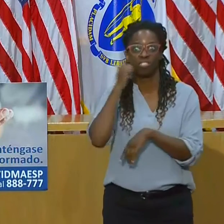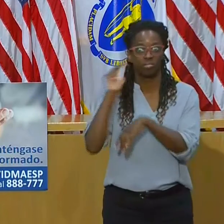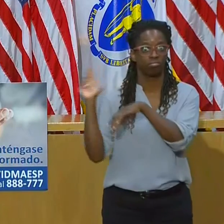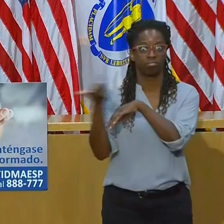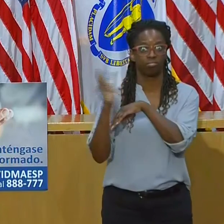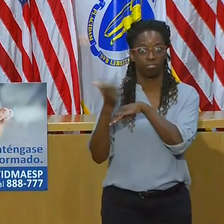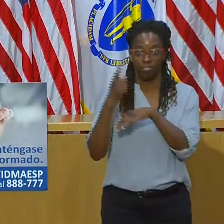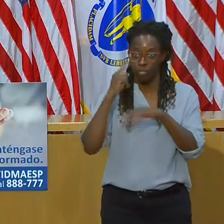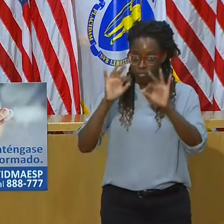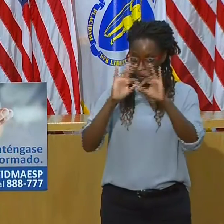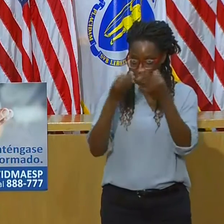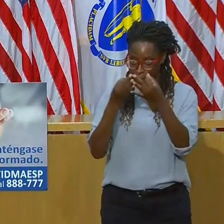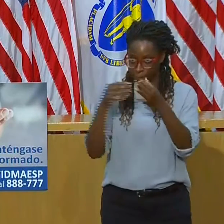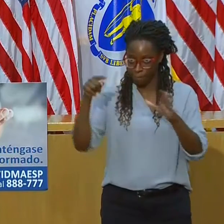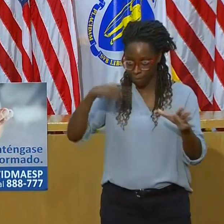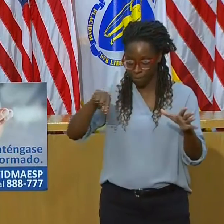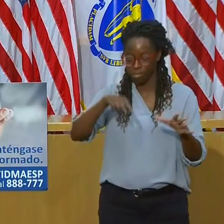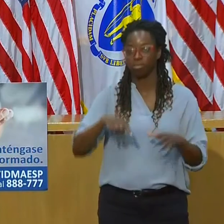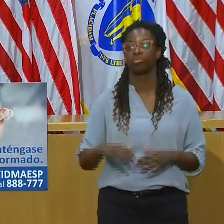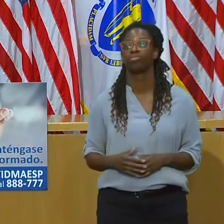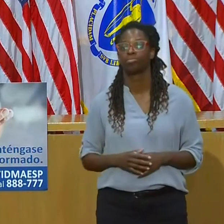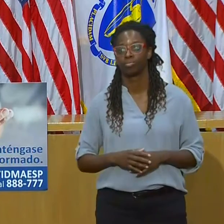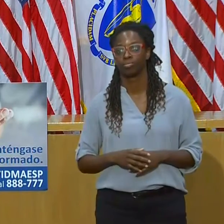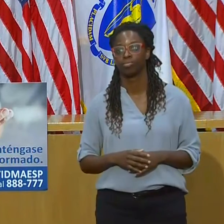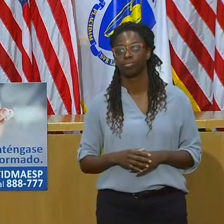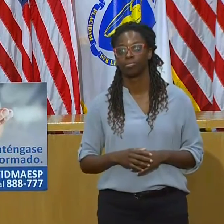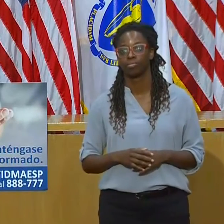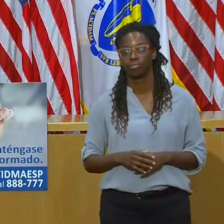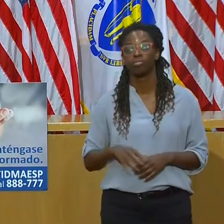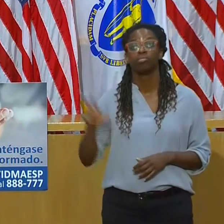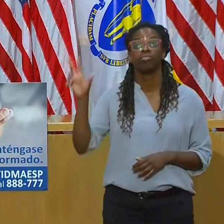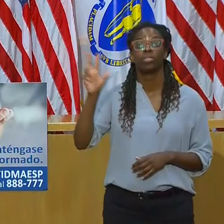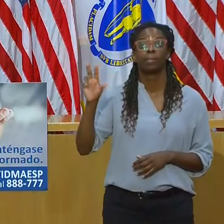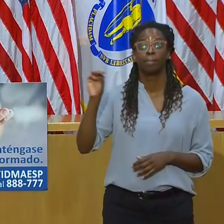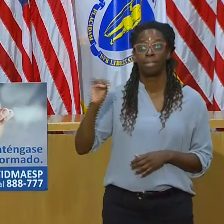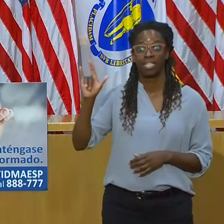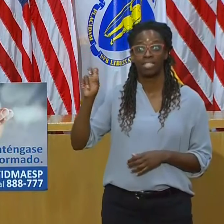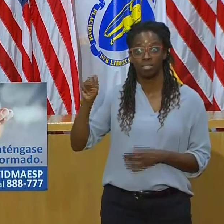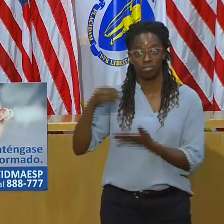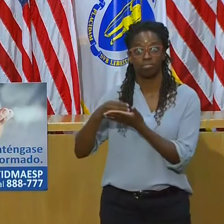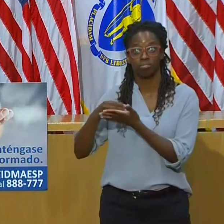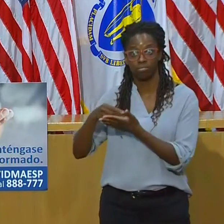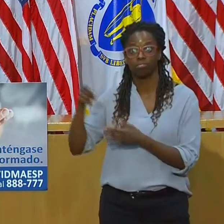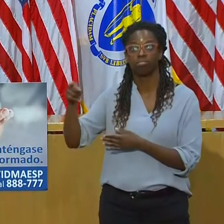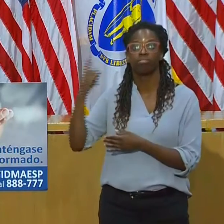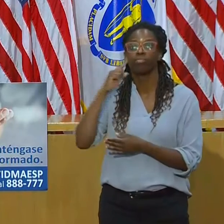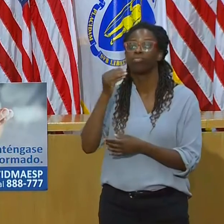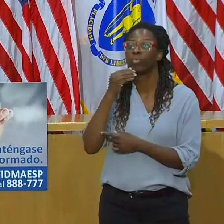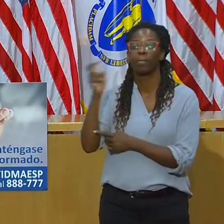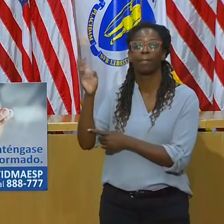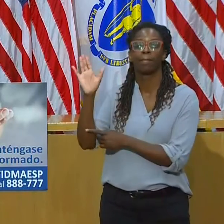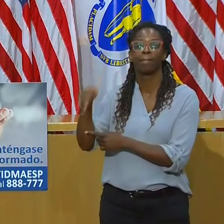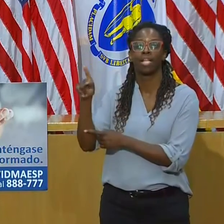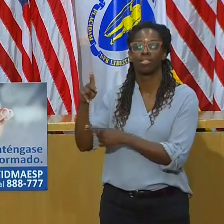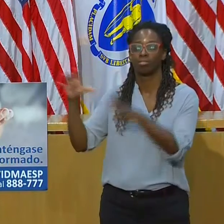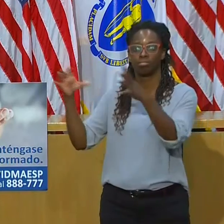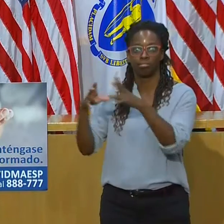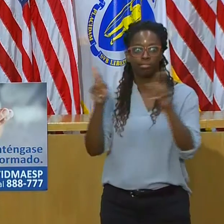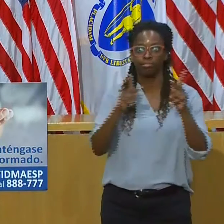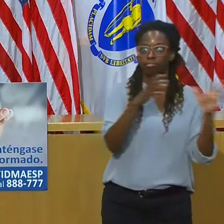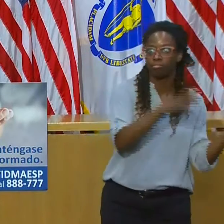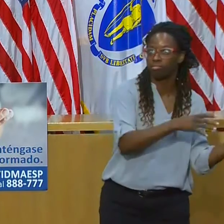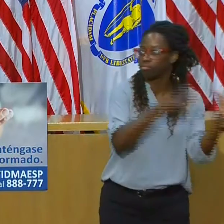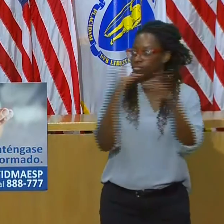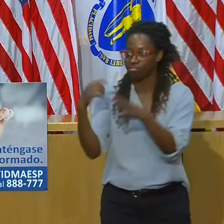million in immediate funding to food banks. Many of you traveled to places for us to showcase what this looked like, and thank you for